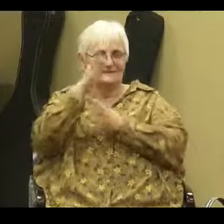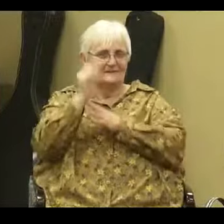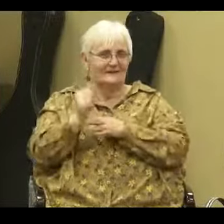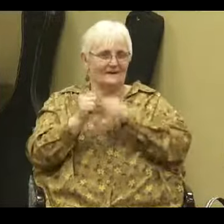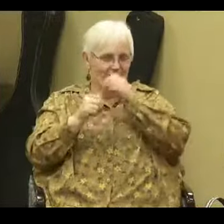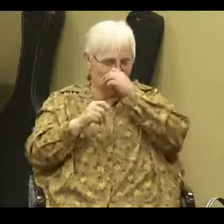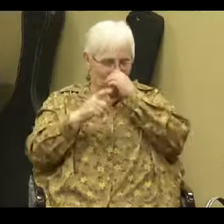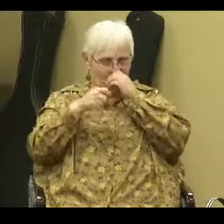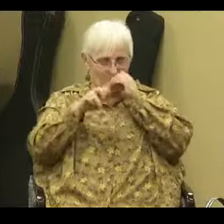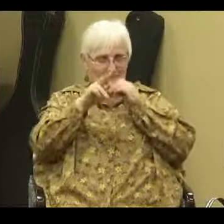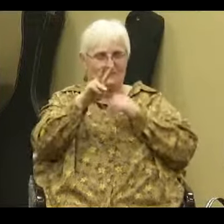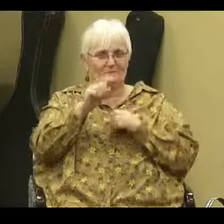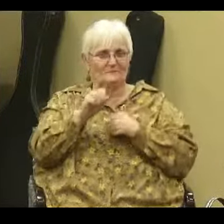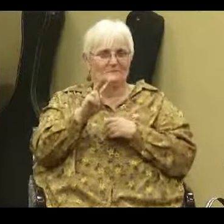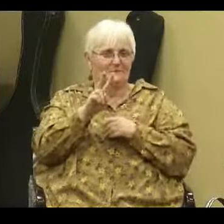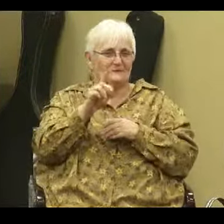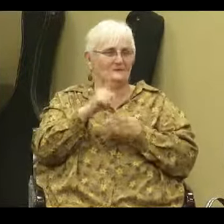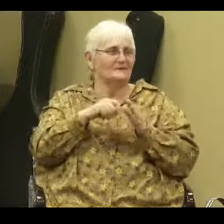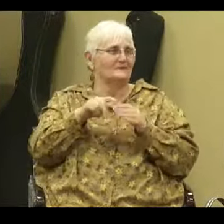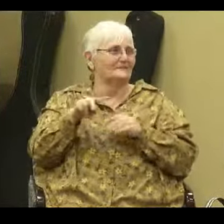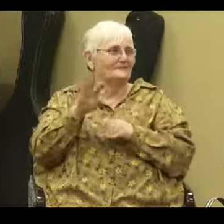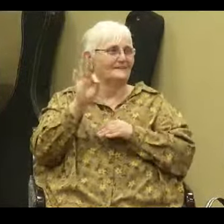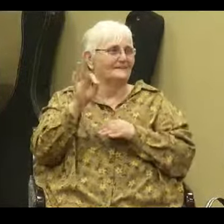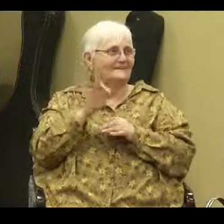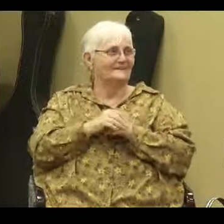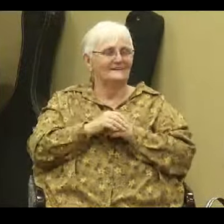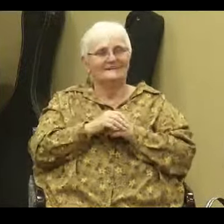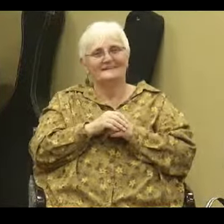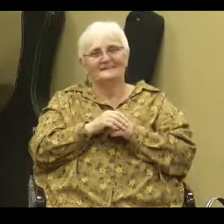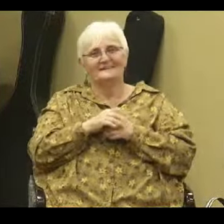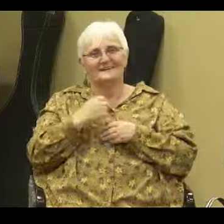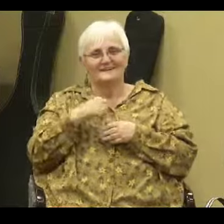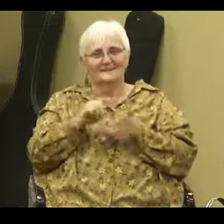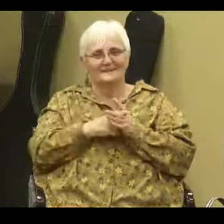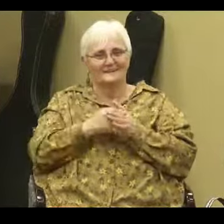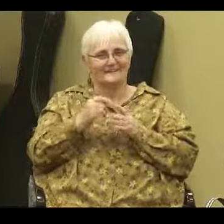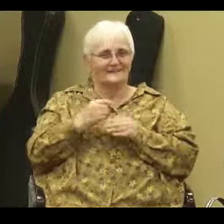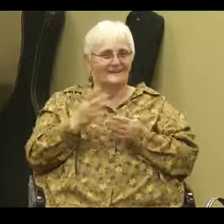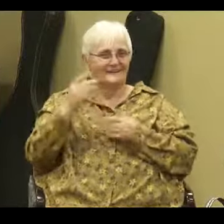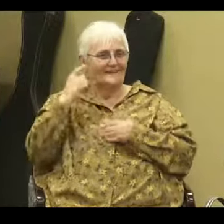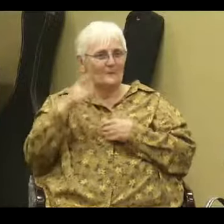Proverbs 2 I'm going to read 1 through 9 as I begin to think about almost maybe closing